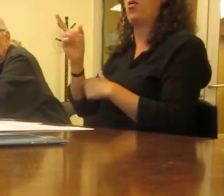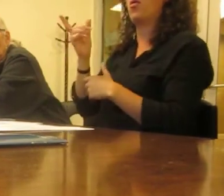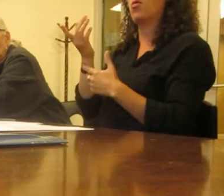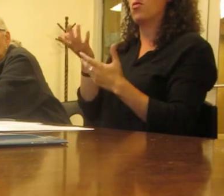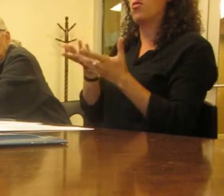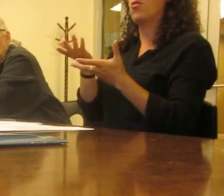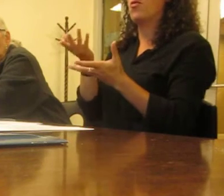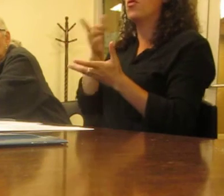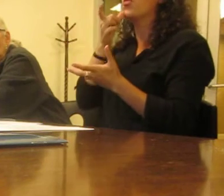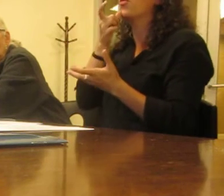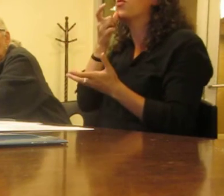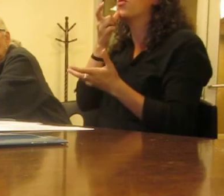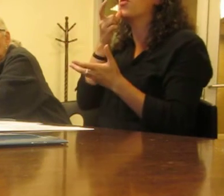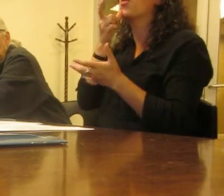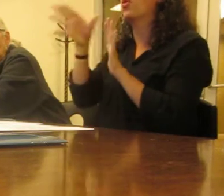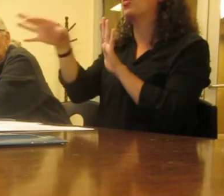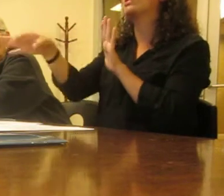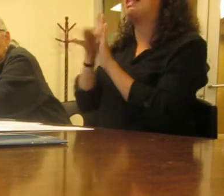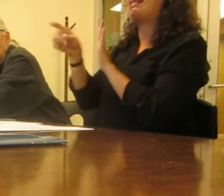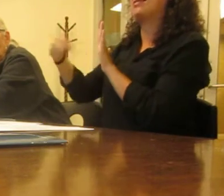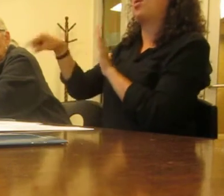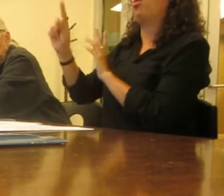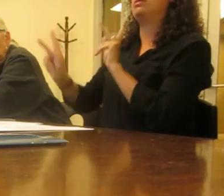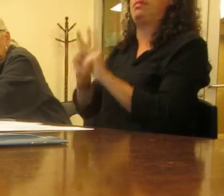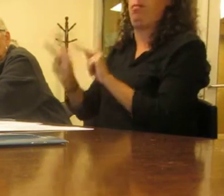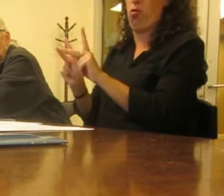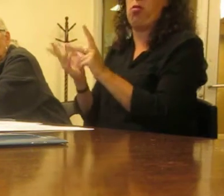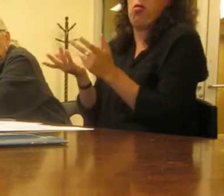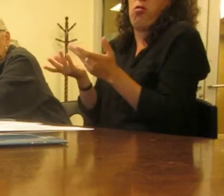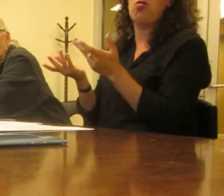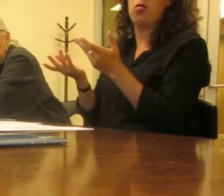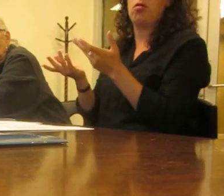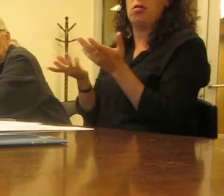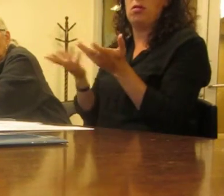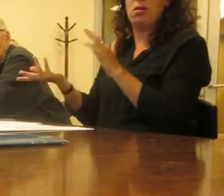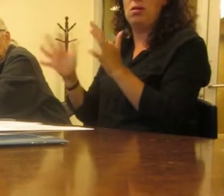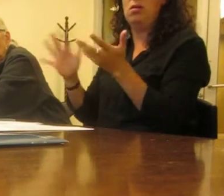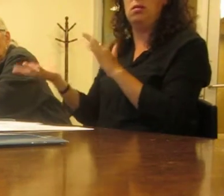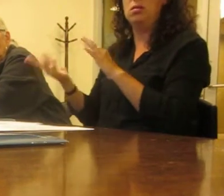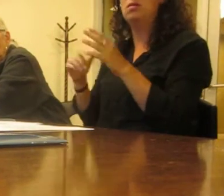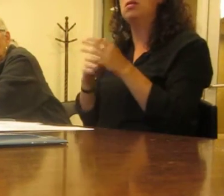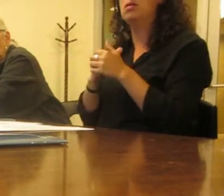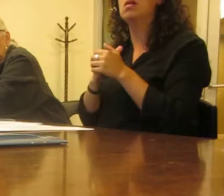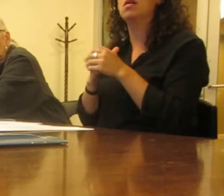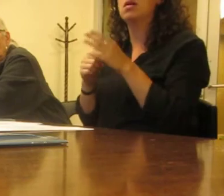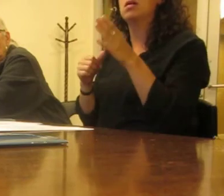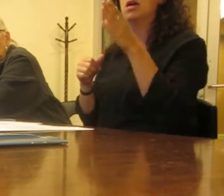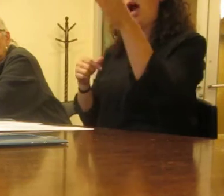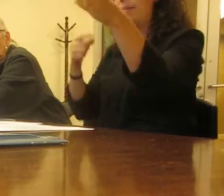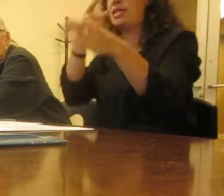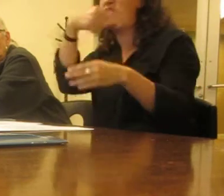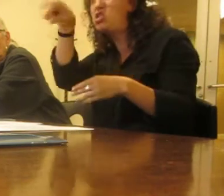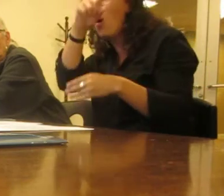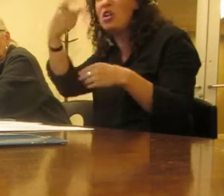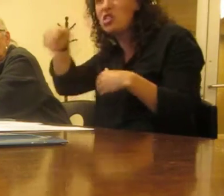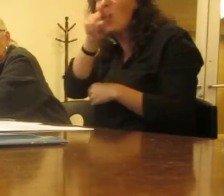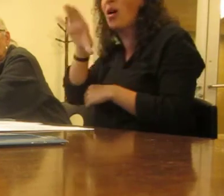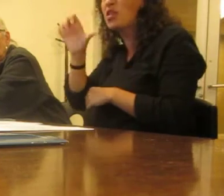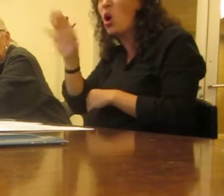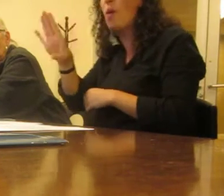Who selects those people? We always come but we're not. You do that COAP. You do. You look